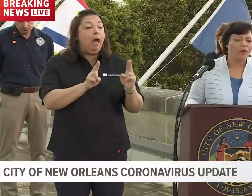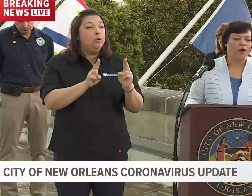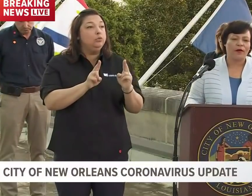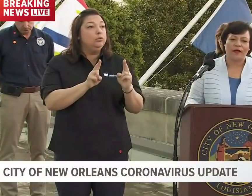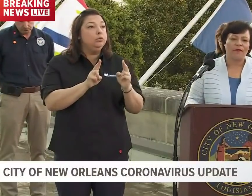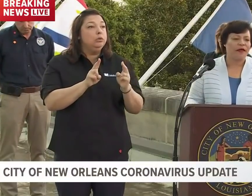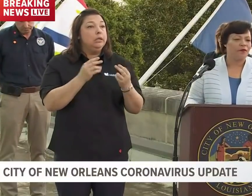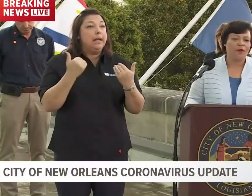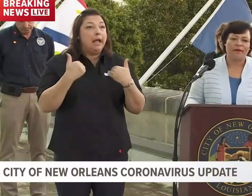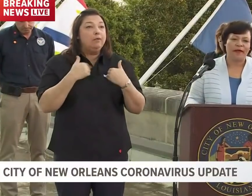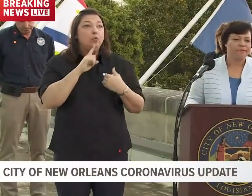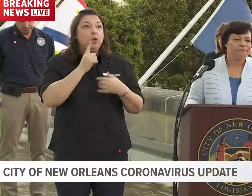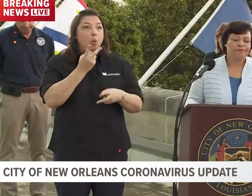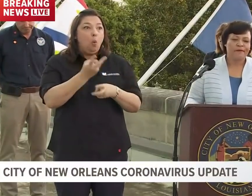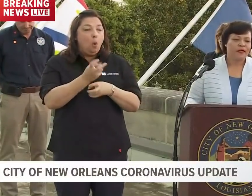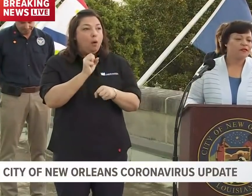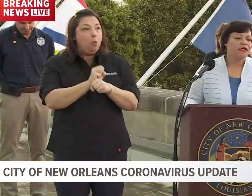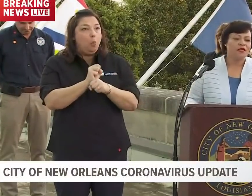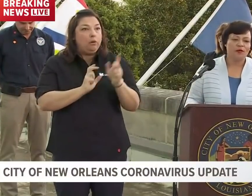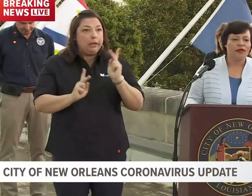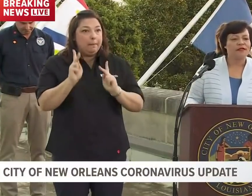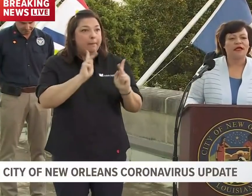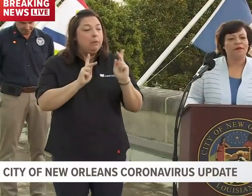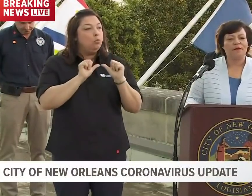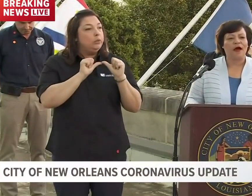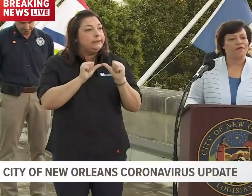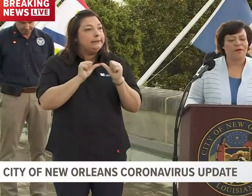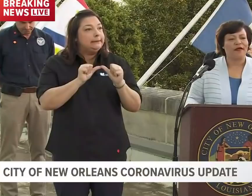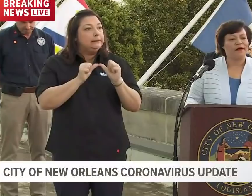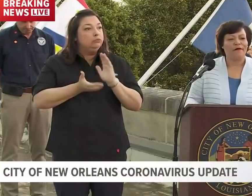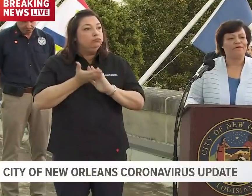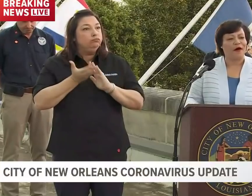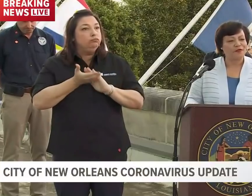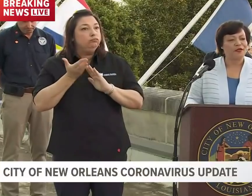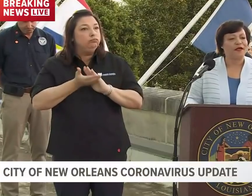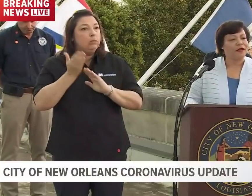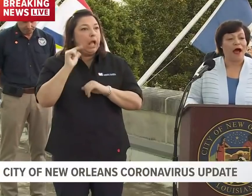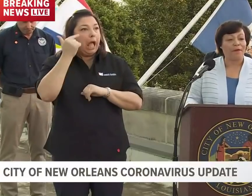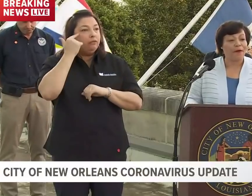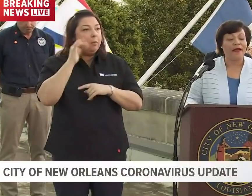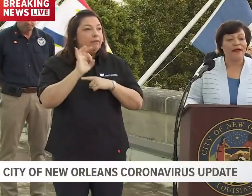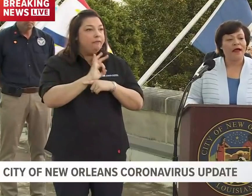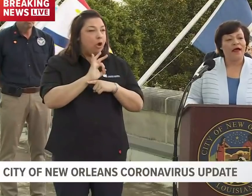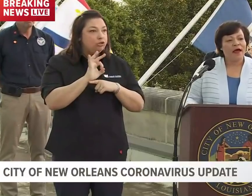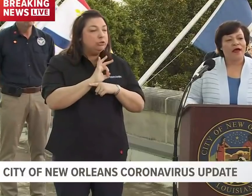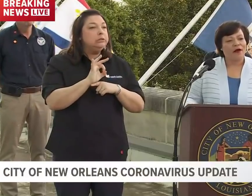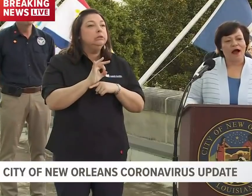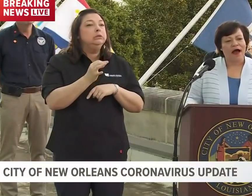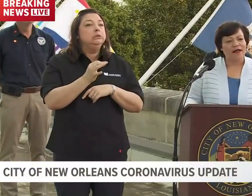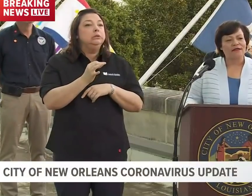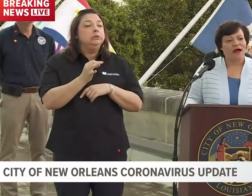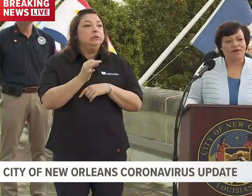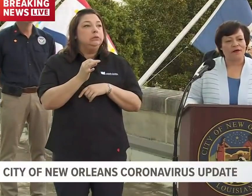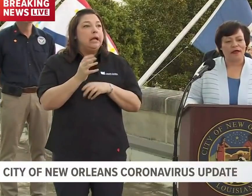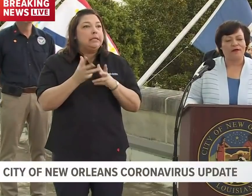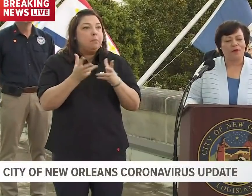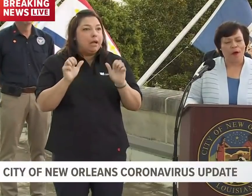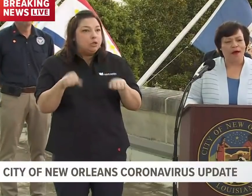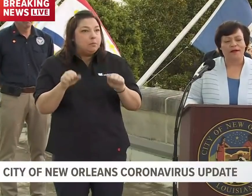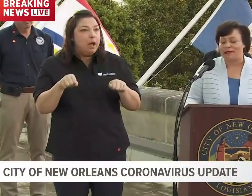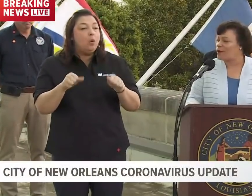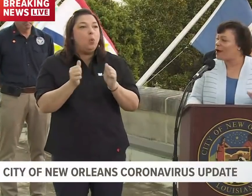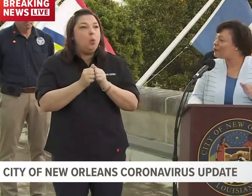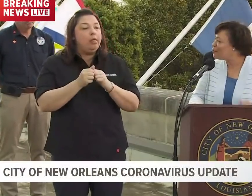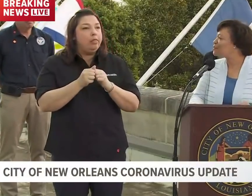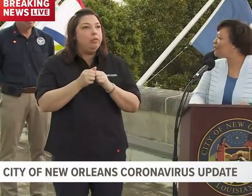hardworking men and women continuing to keep government functioning and operating at our highest level and of